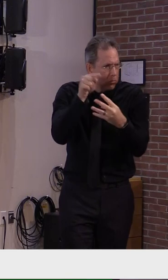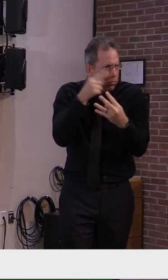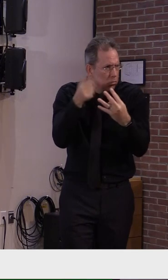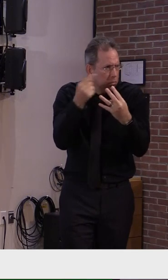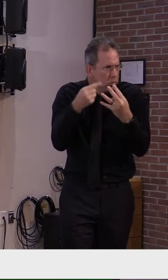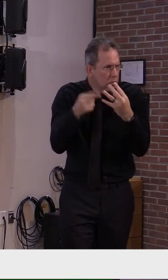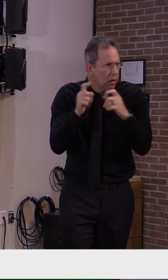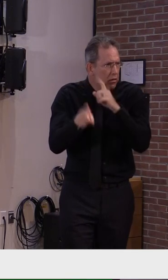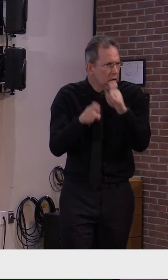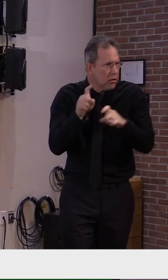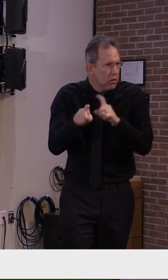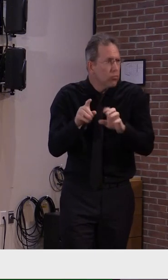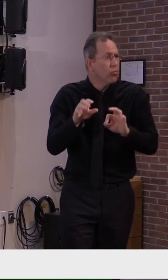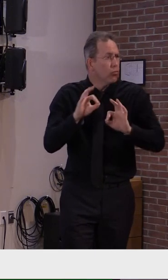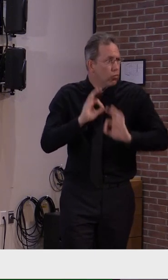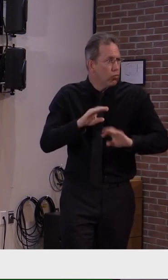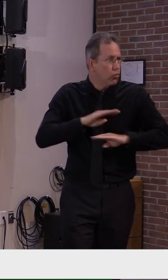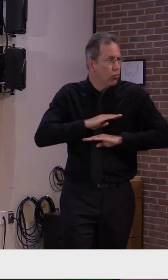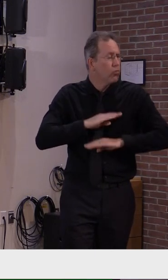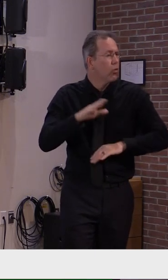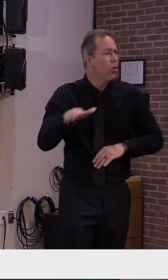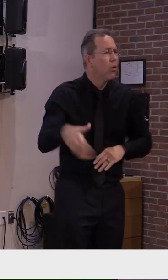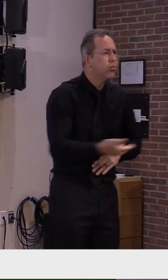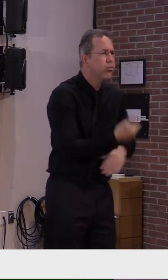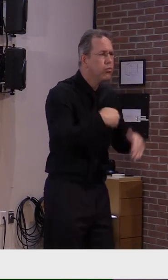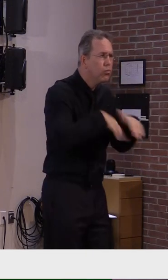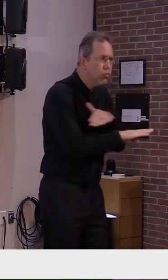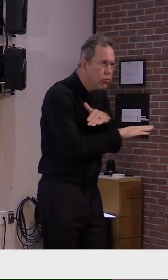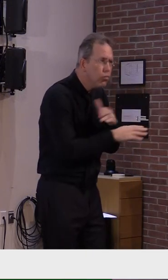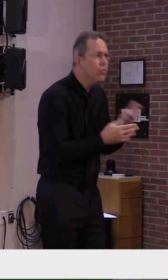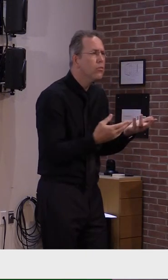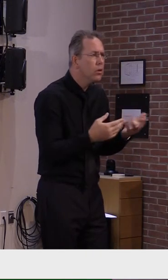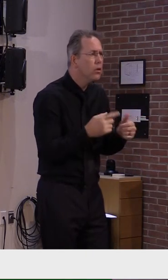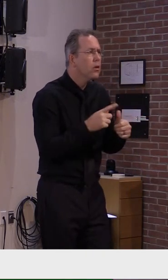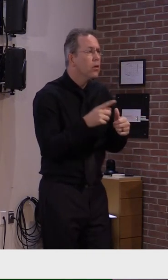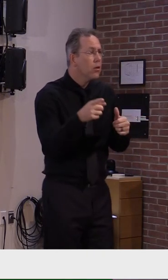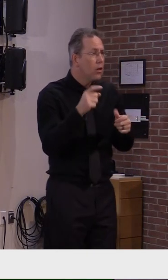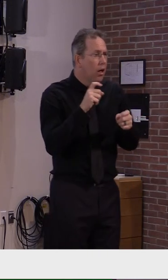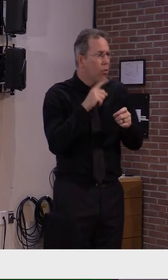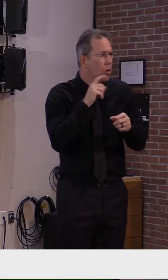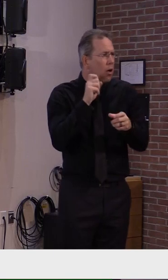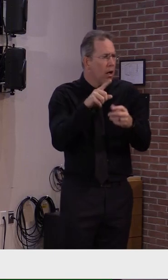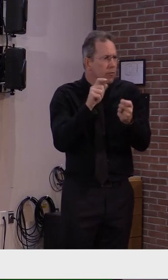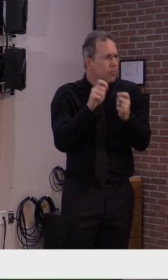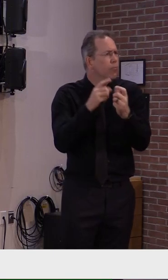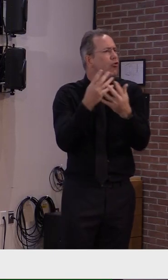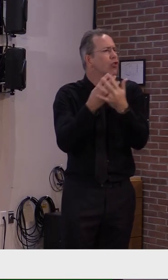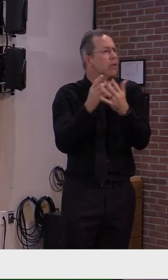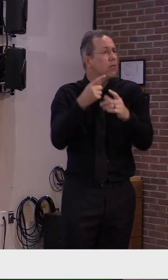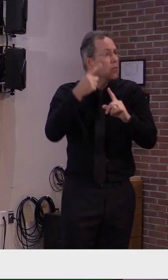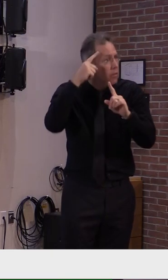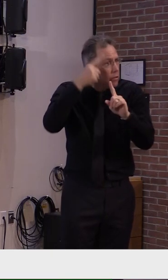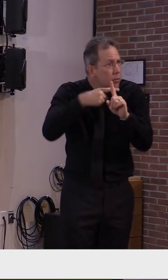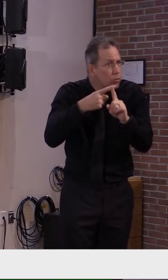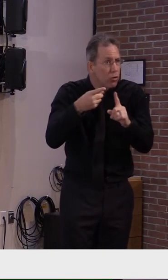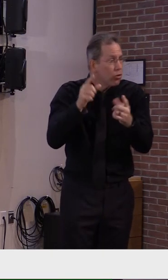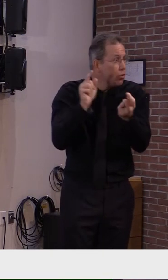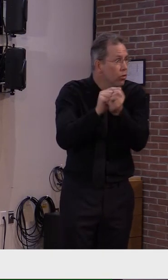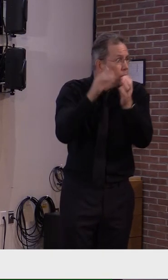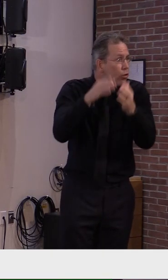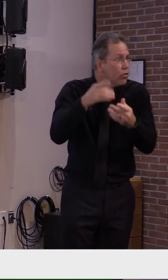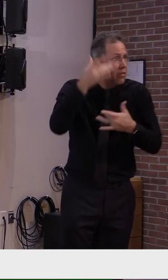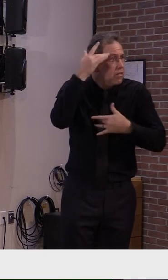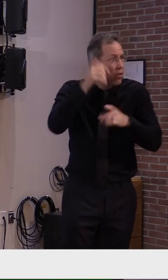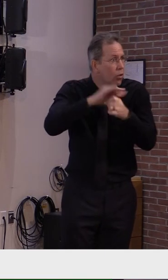a written process to screen all permitted visitors, implement a process for tracking the permitted visitors,